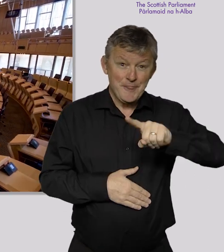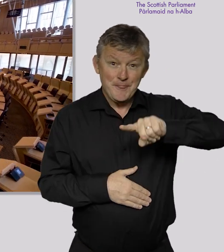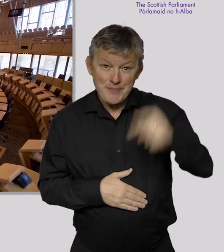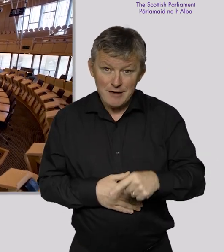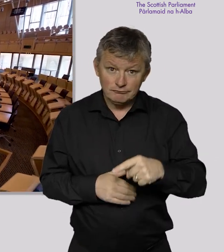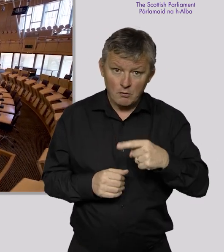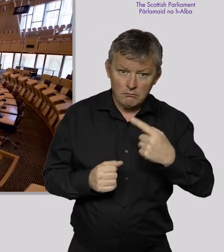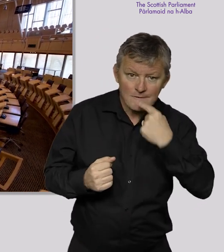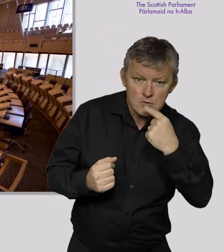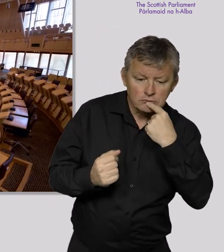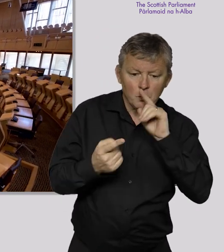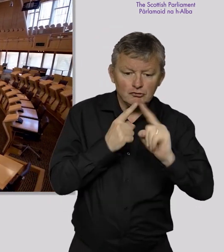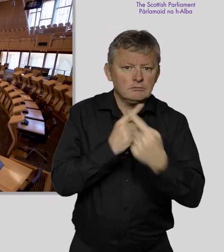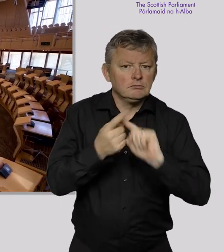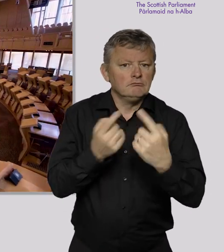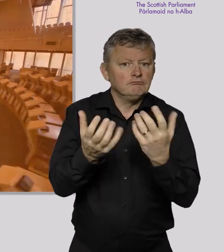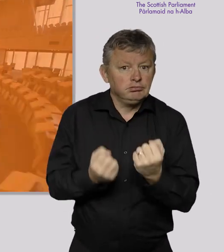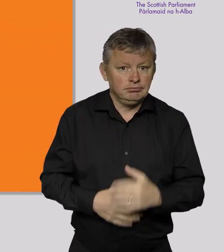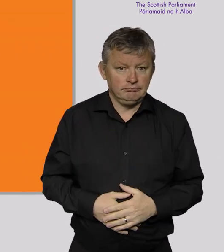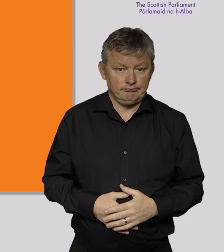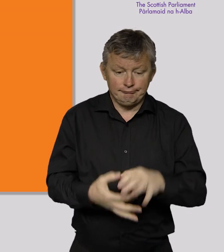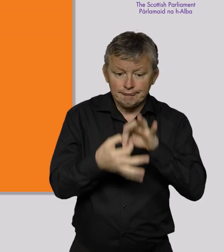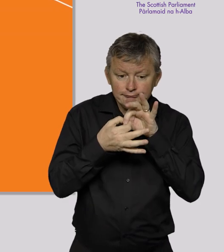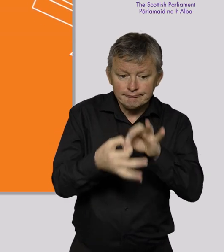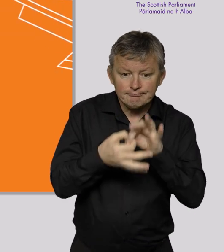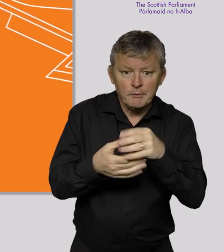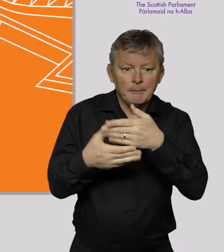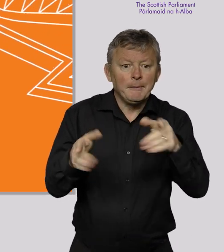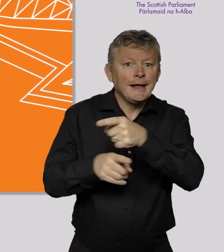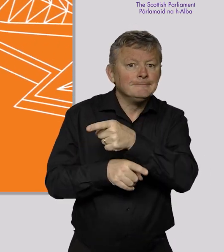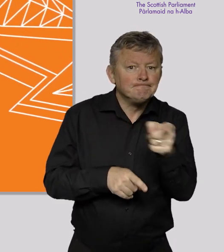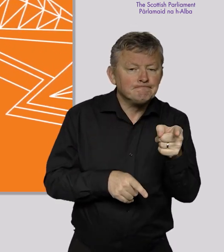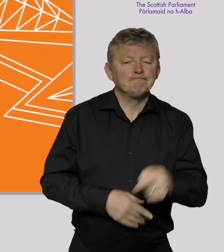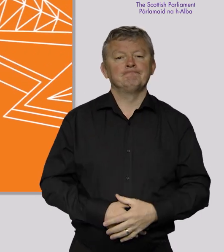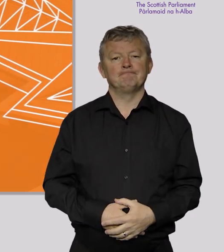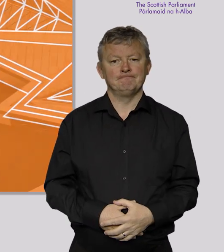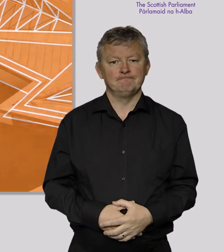Written Engagement with the Public